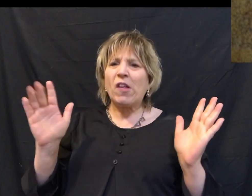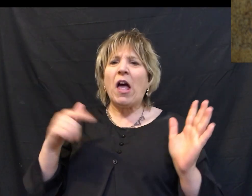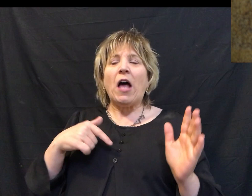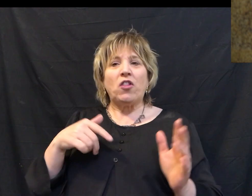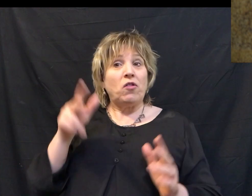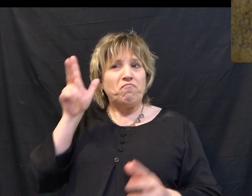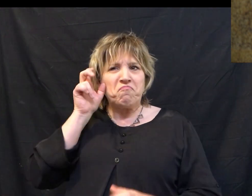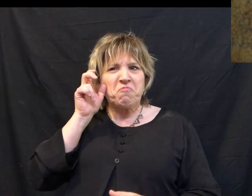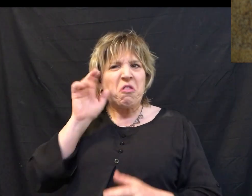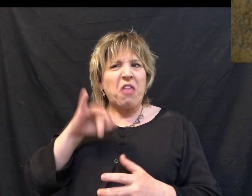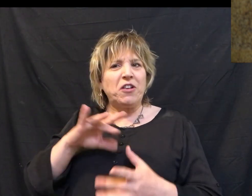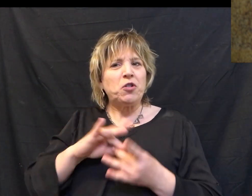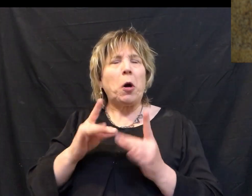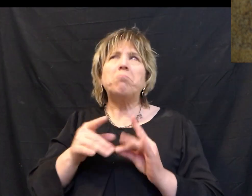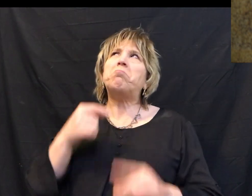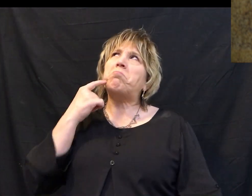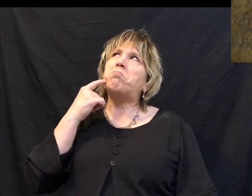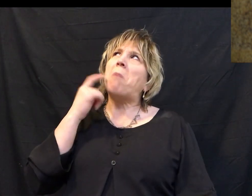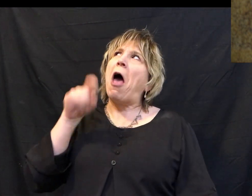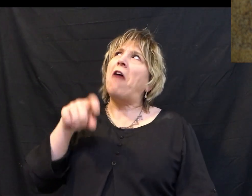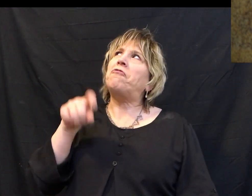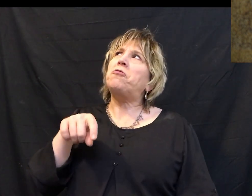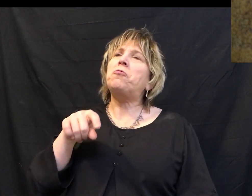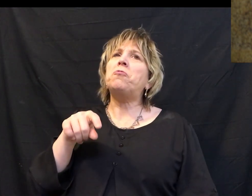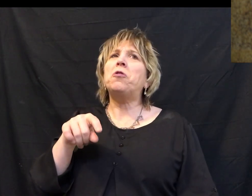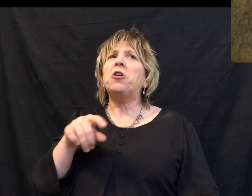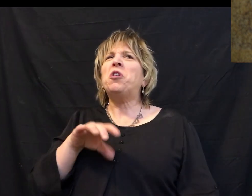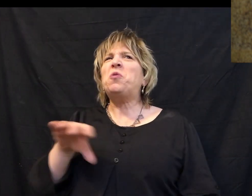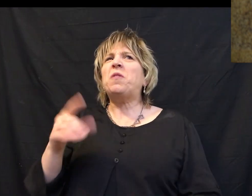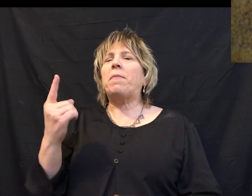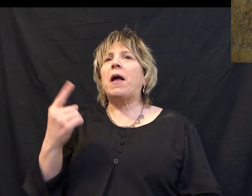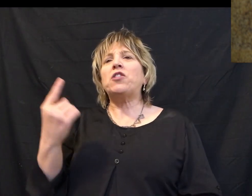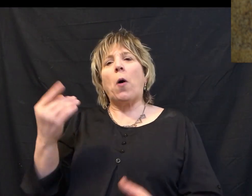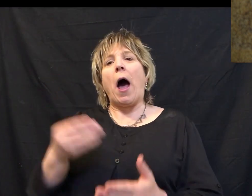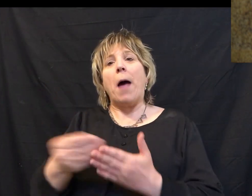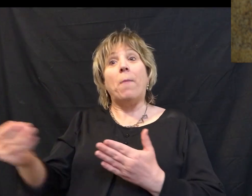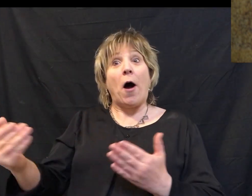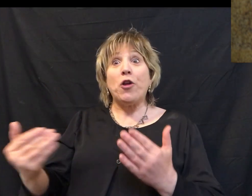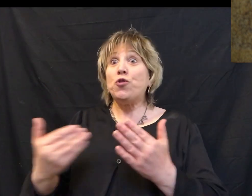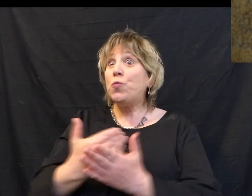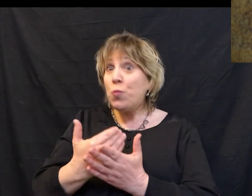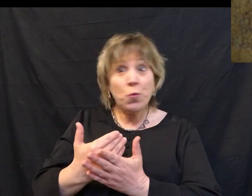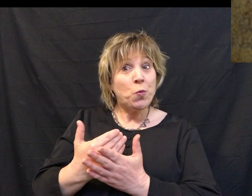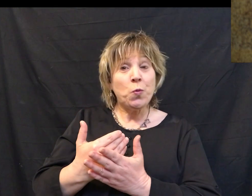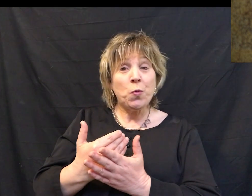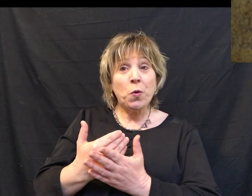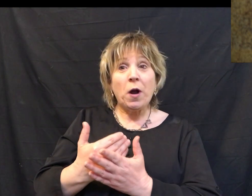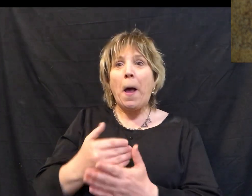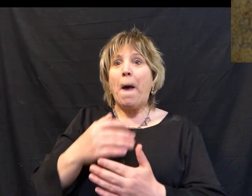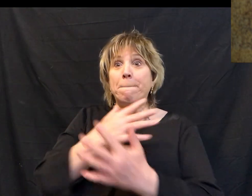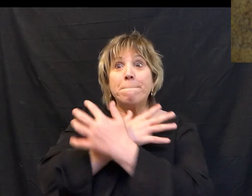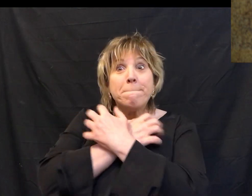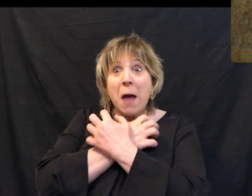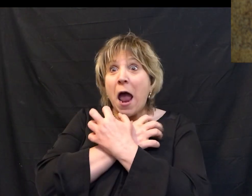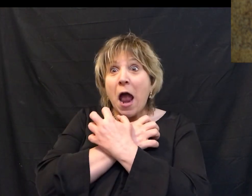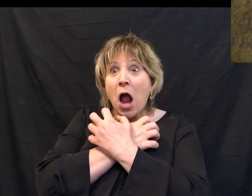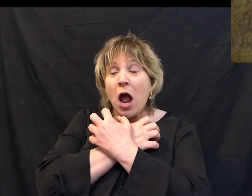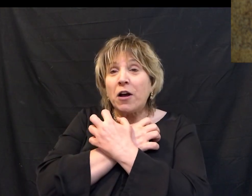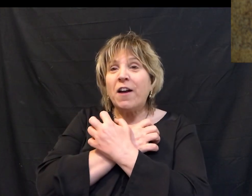rain. And so I heard about this and I thought, you know what, I got to do something about this. And so I went to the store and I bought her a brand new bear